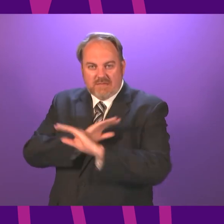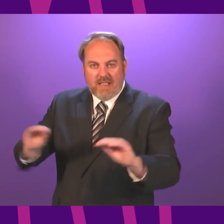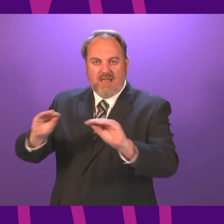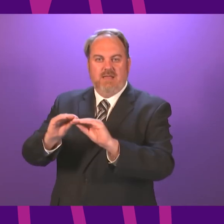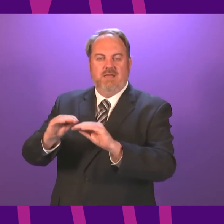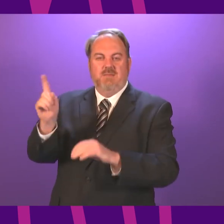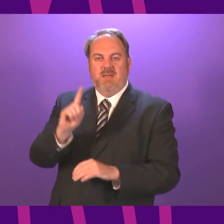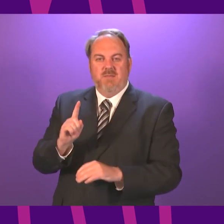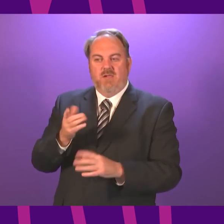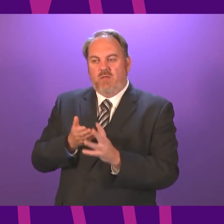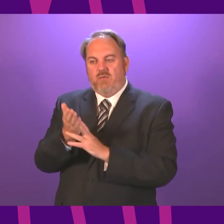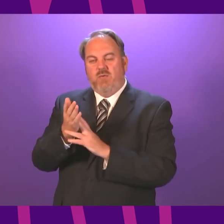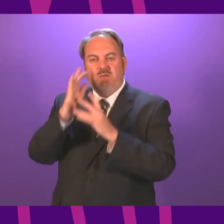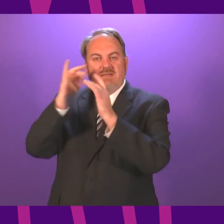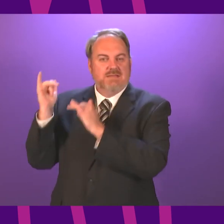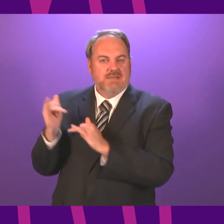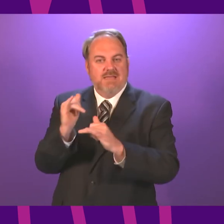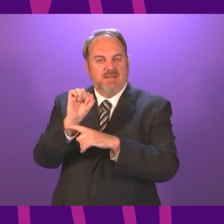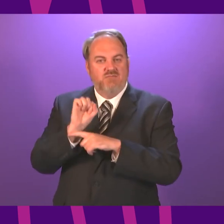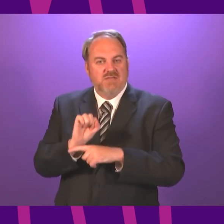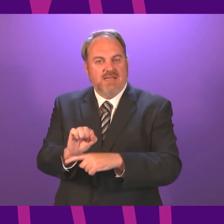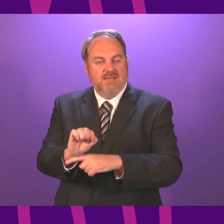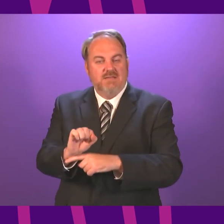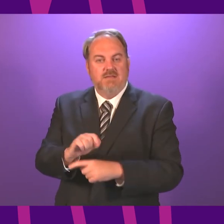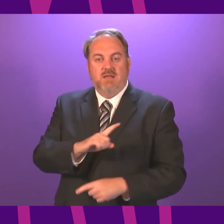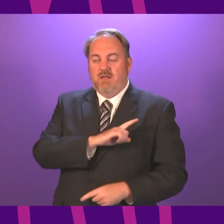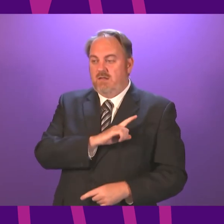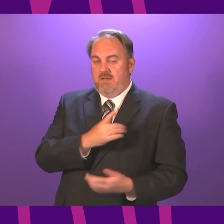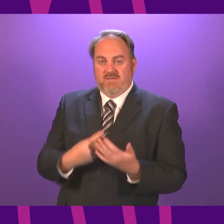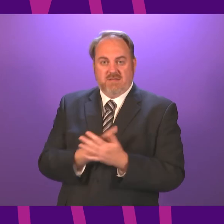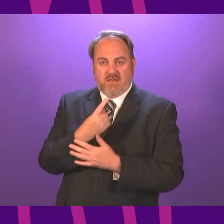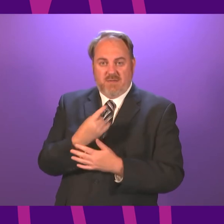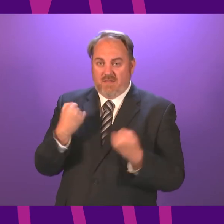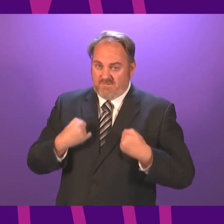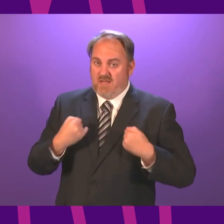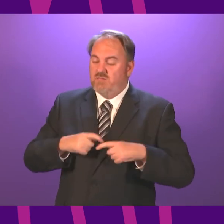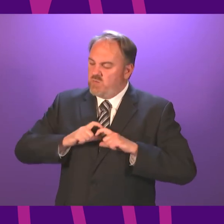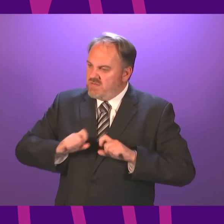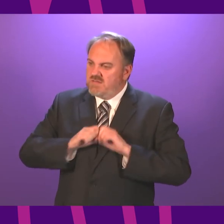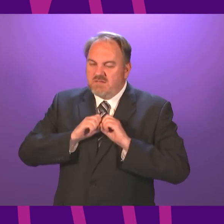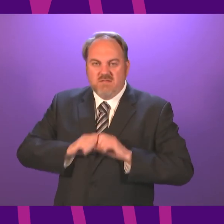Test and Protect, or indeed the school, then the virus will simply continue to spread? First Minister.